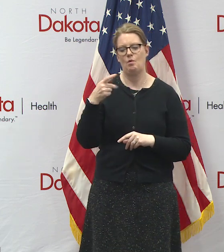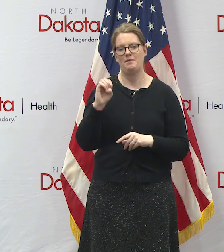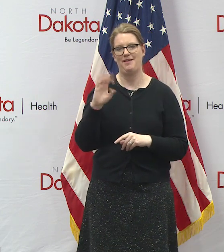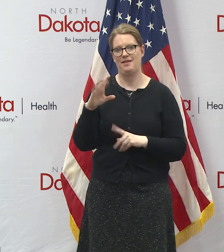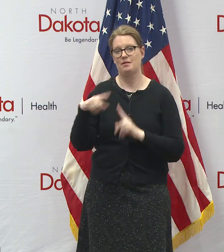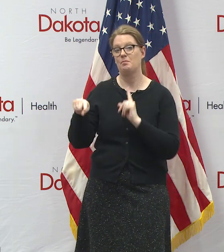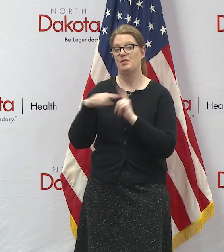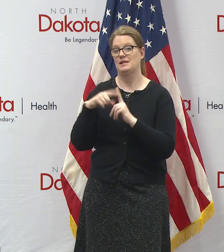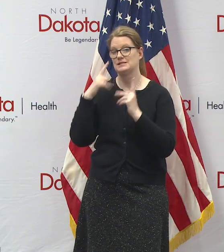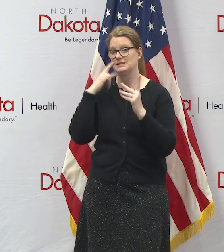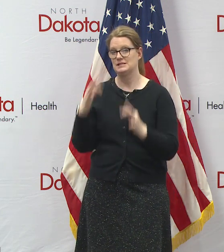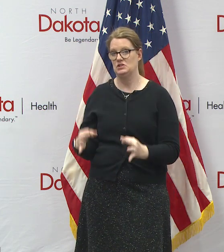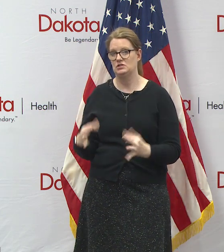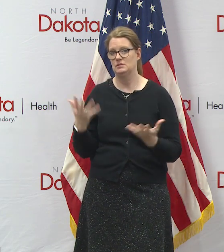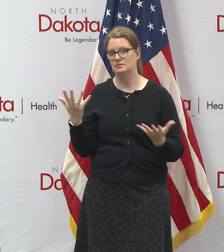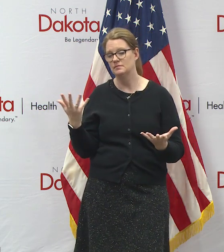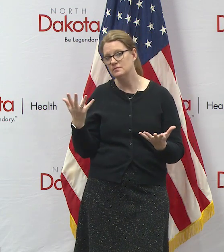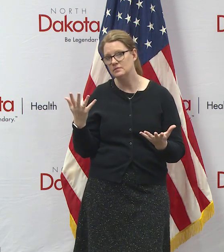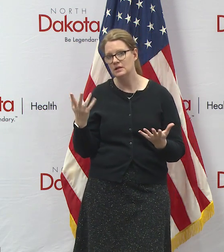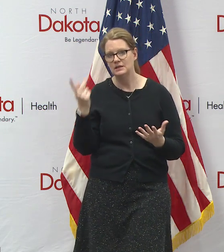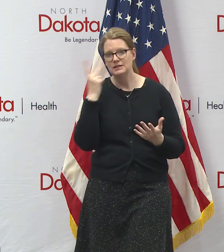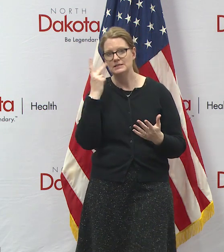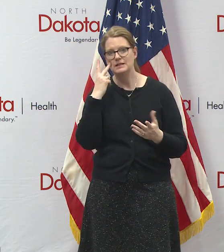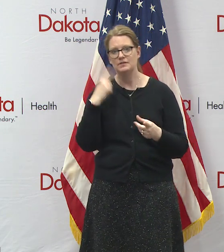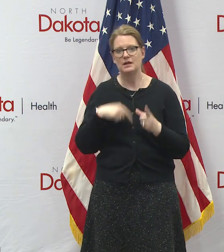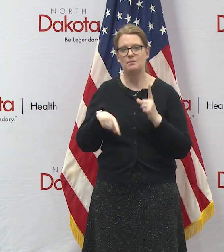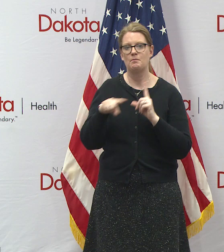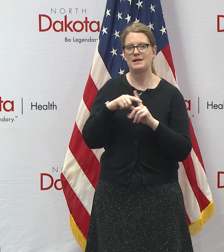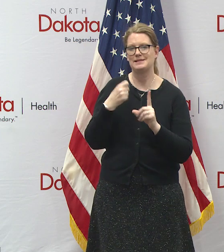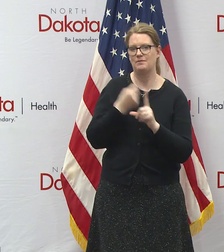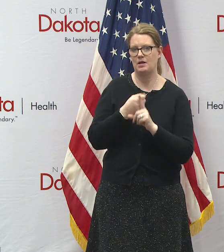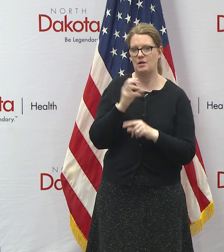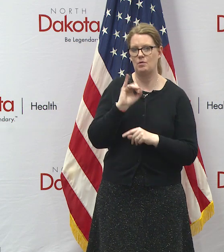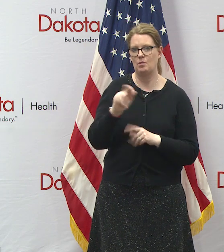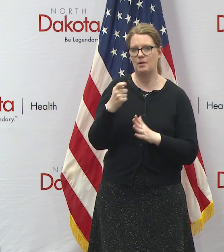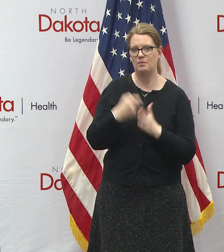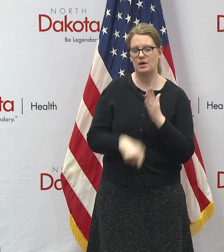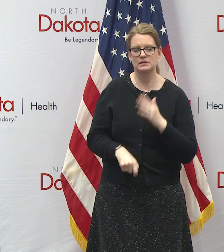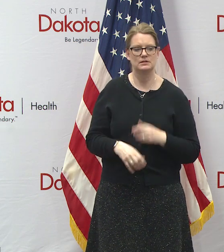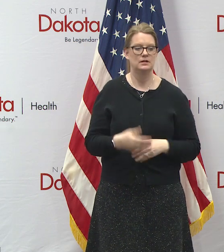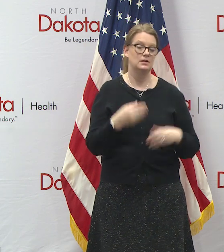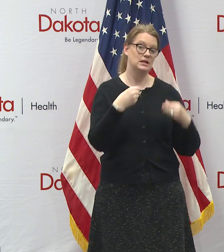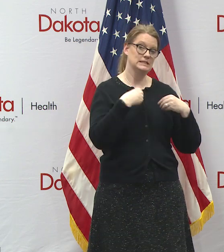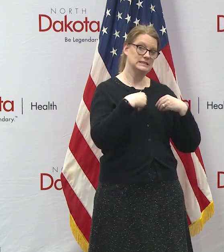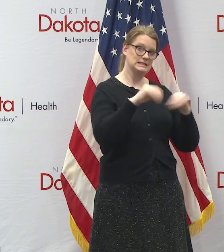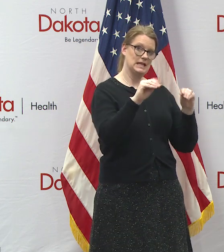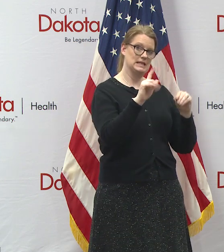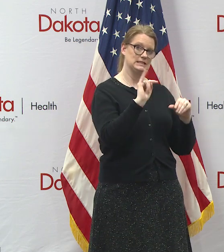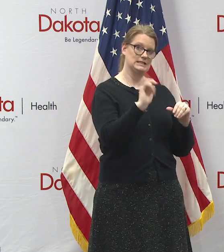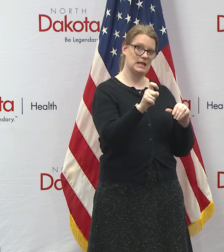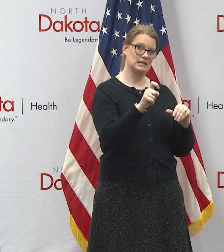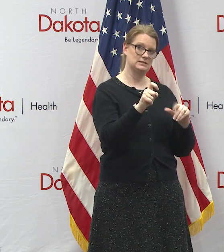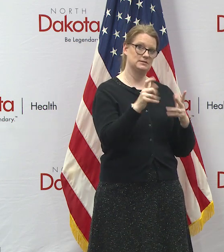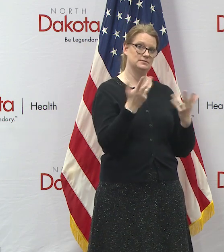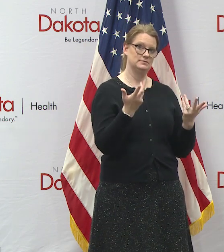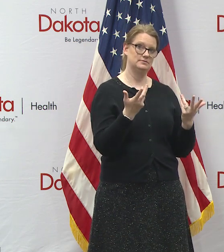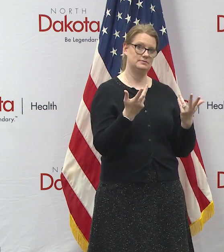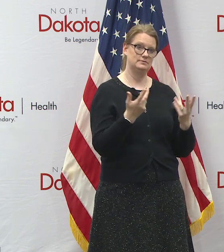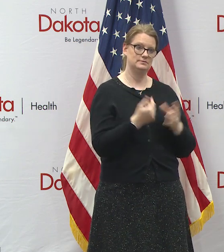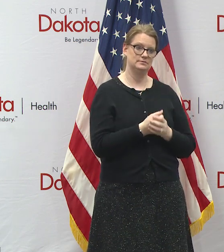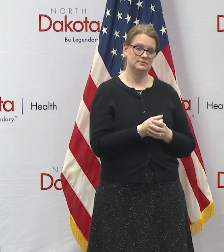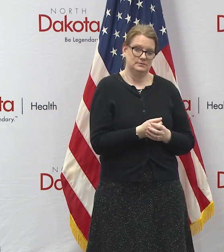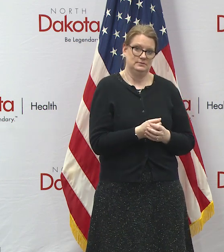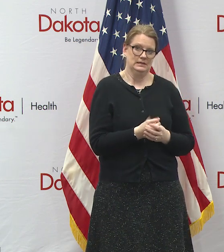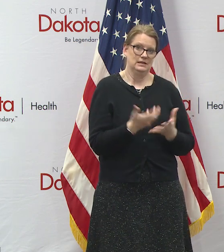decision that we're looking for to see if that could make a positive impact on the oil price whereas sales tax is also is is very